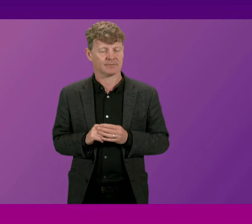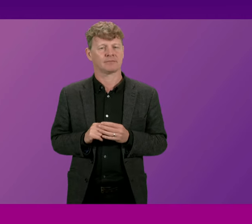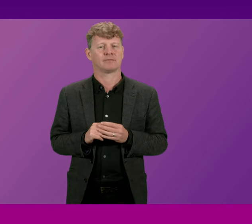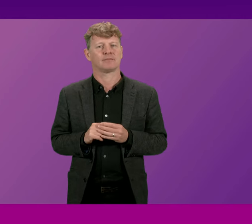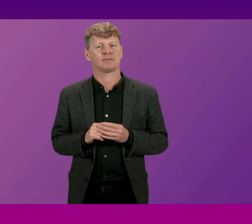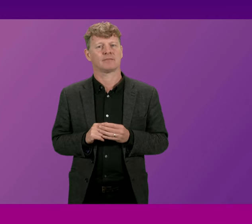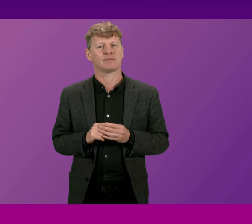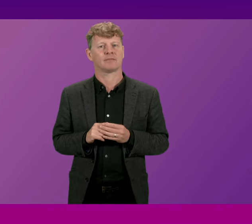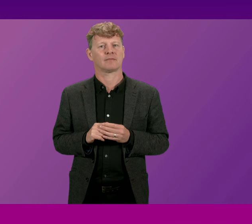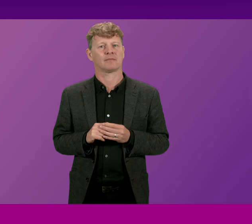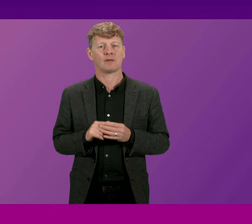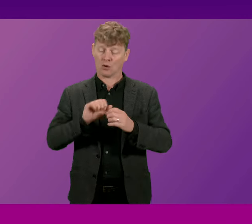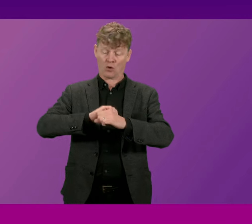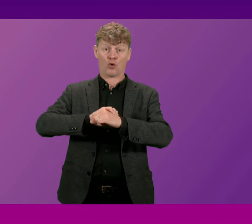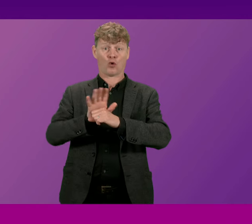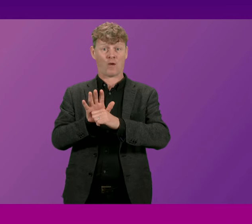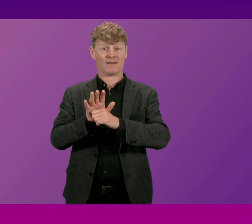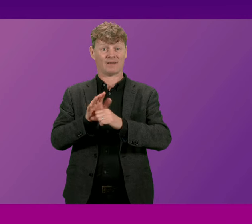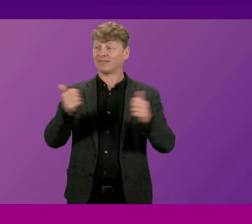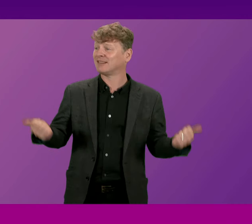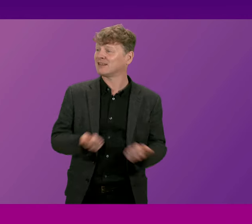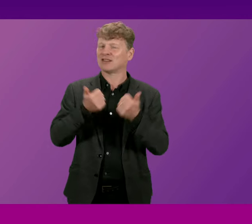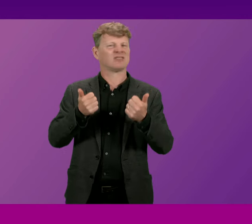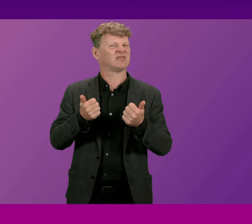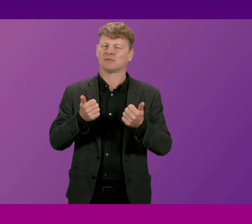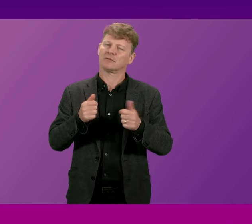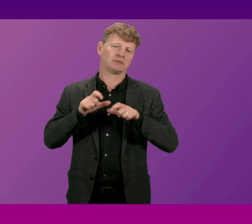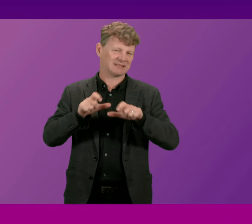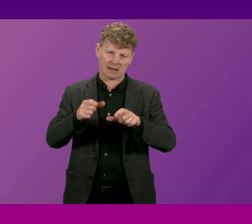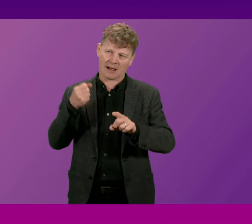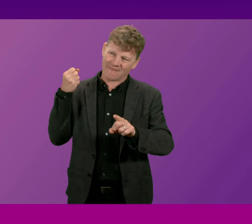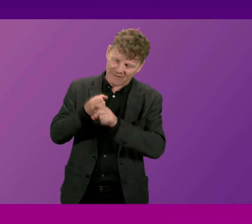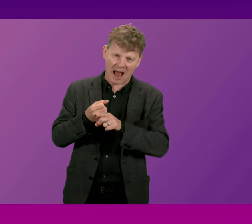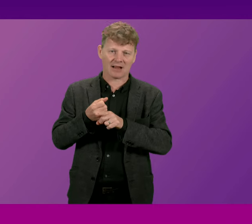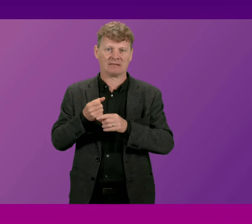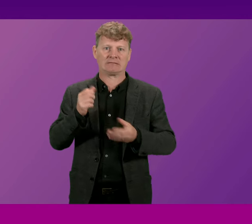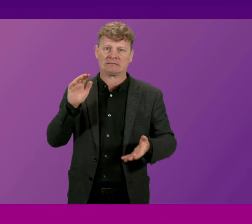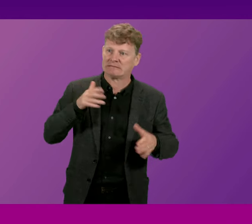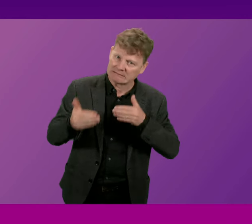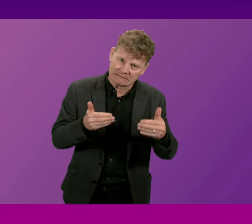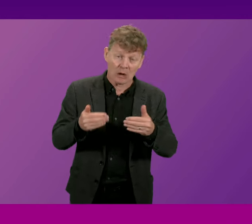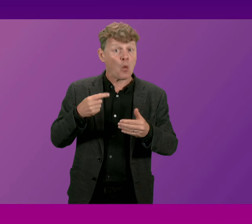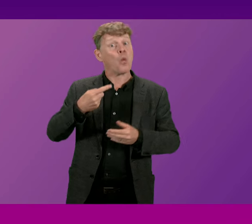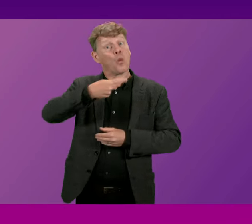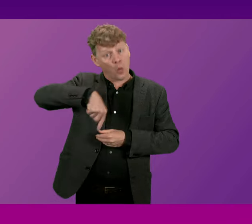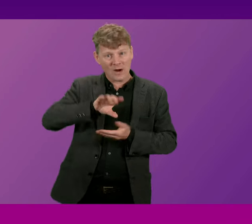with the aftermath of the COVID pandemic we are resourcing the health service to a greater degree than would be